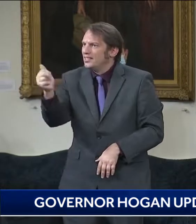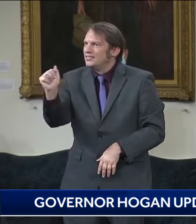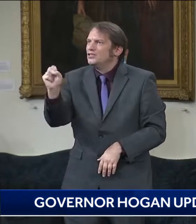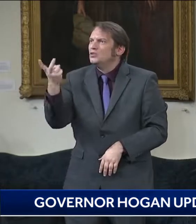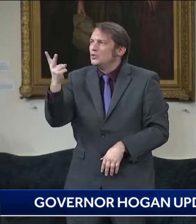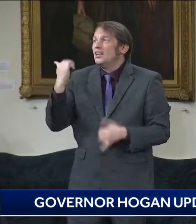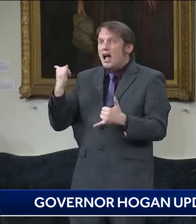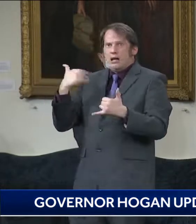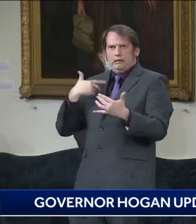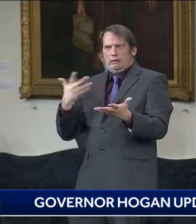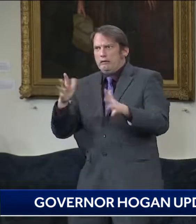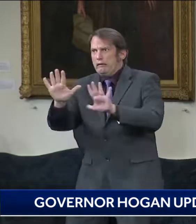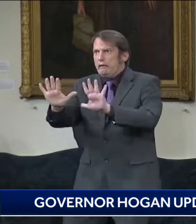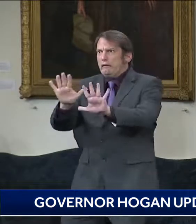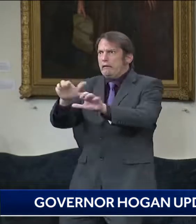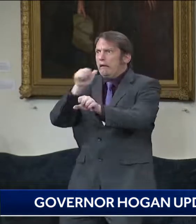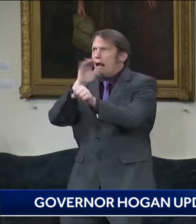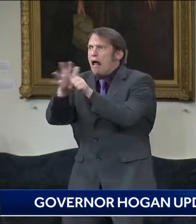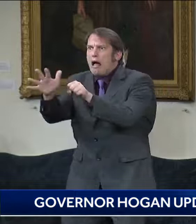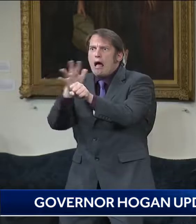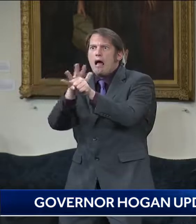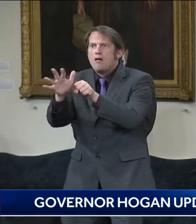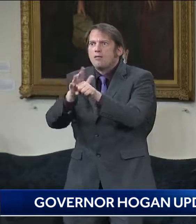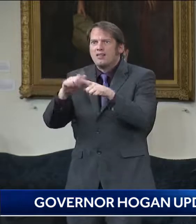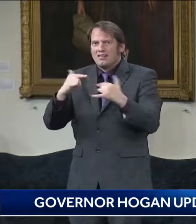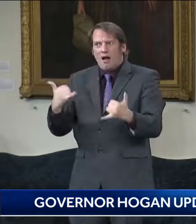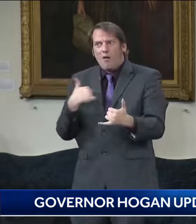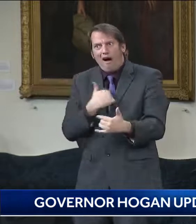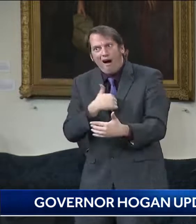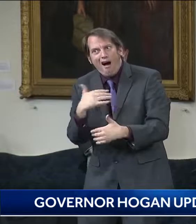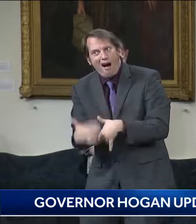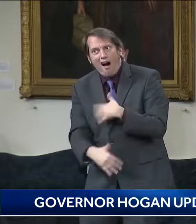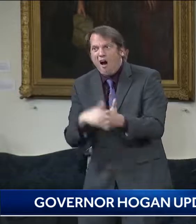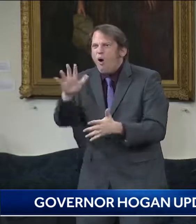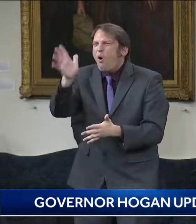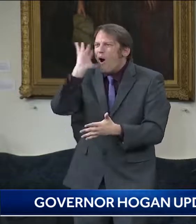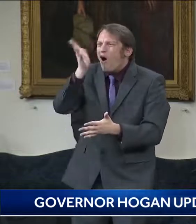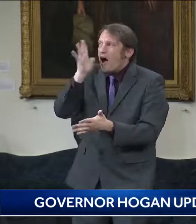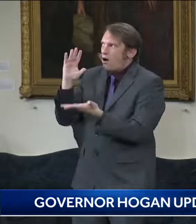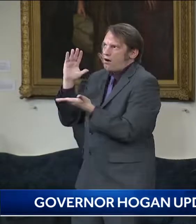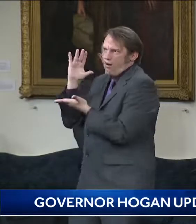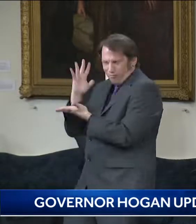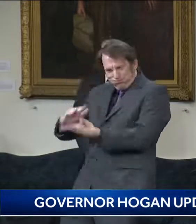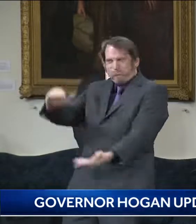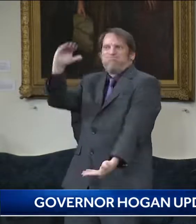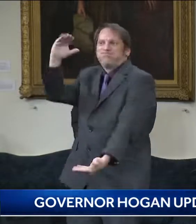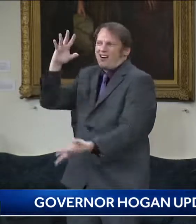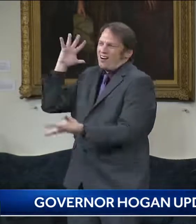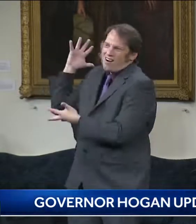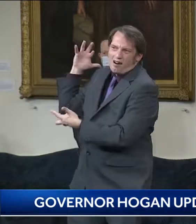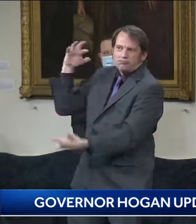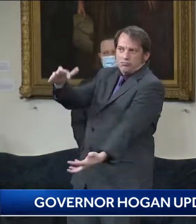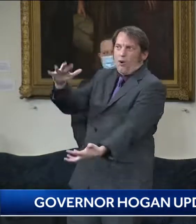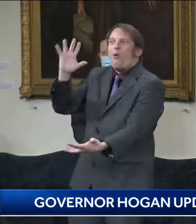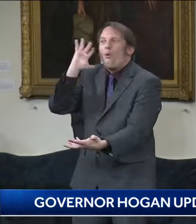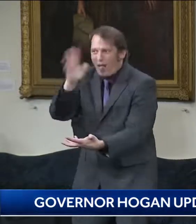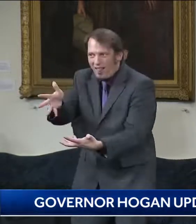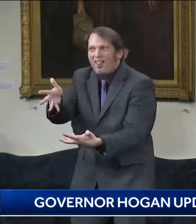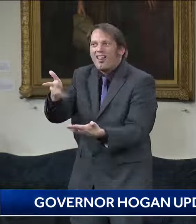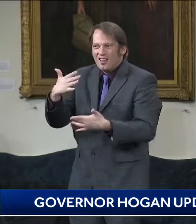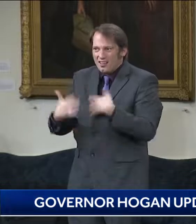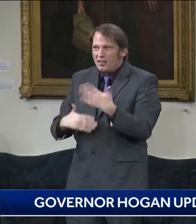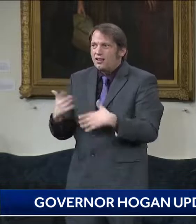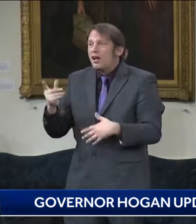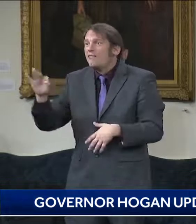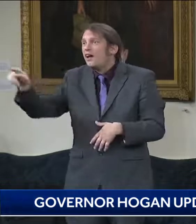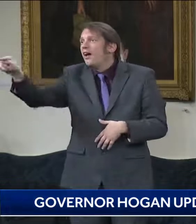supply is going to be pouring in and, uh, it's going to go where we can stick needles in people's arms. And if people are going too slow, they're going to, they're going to